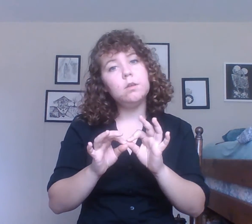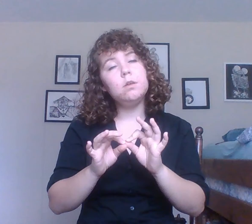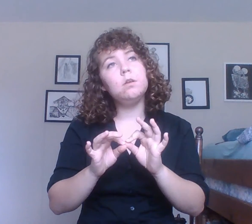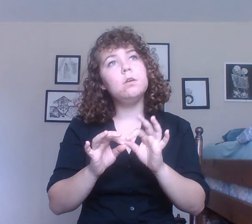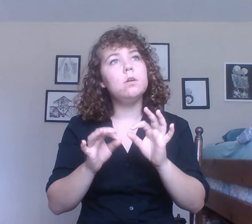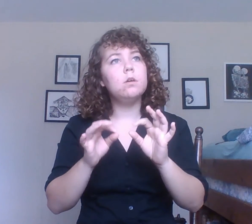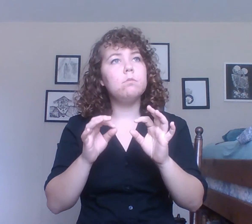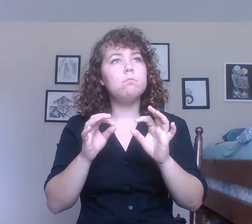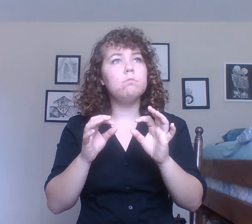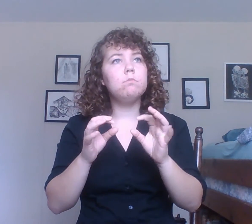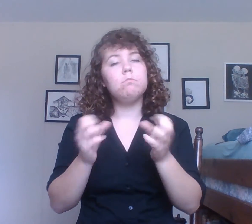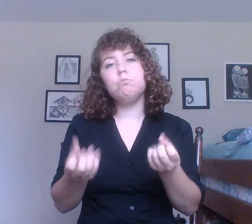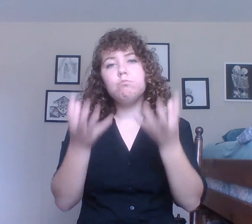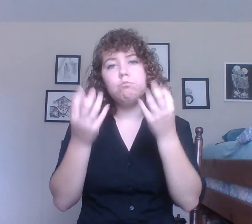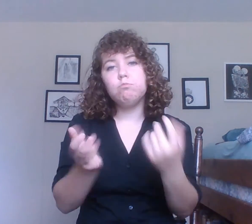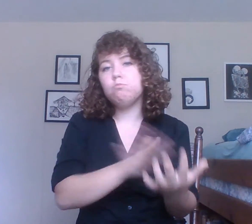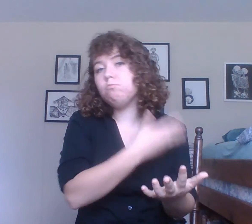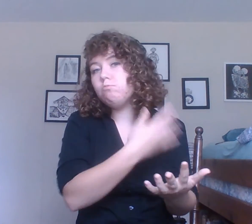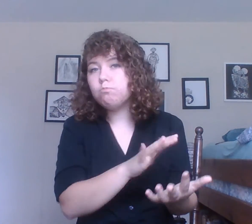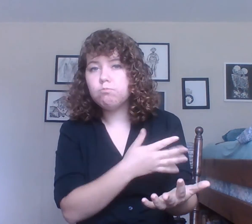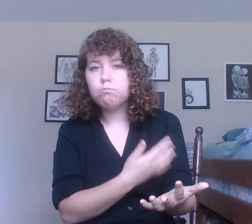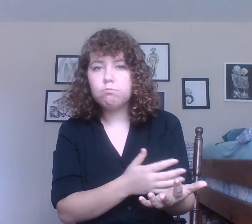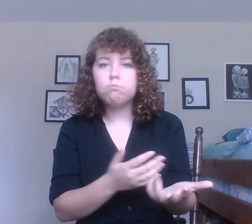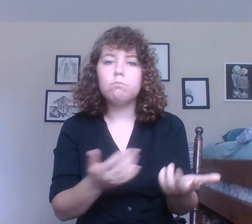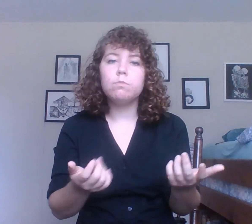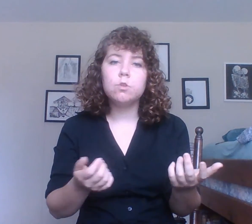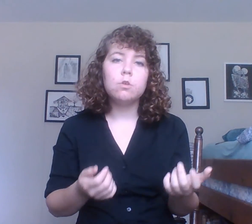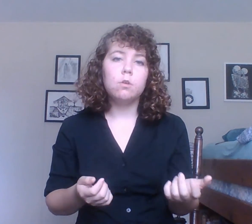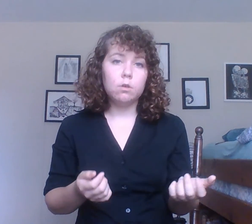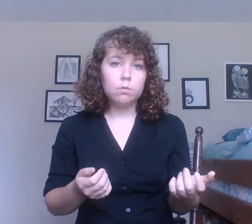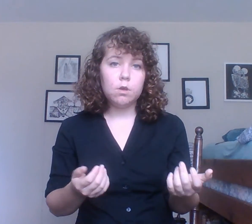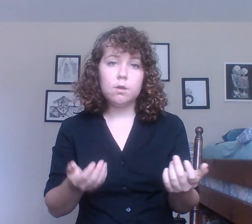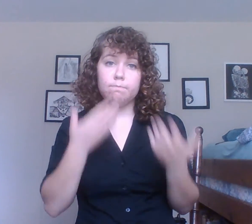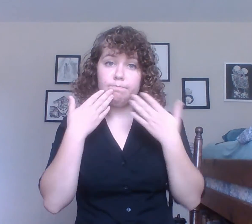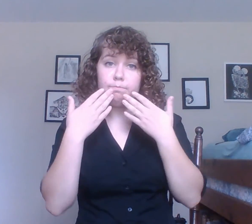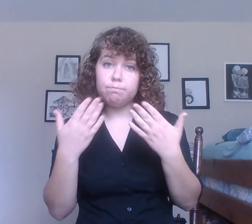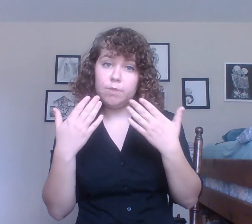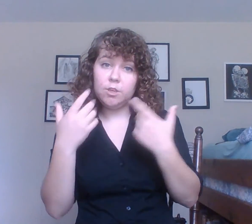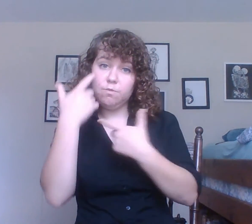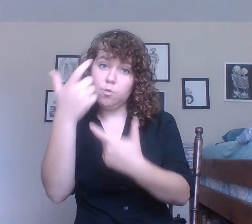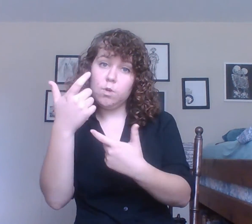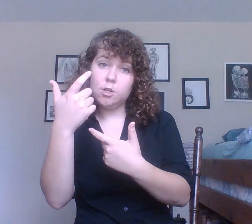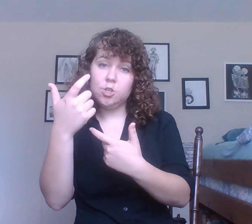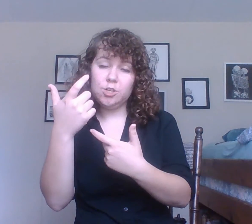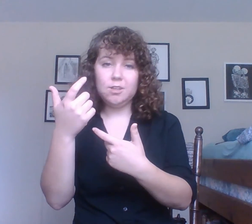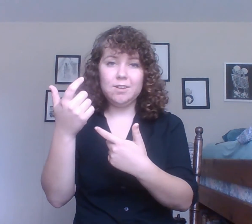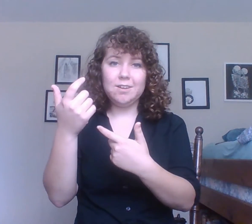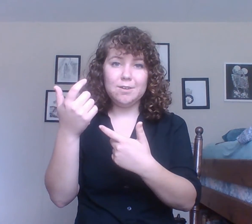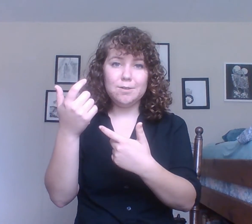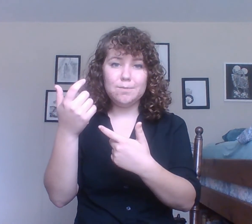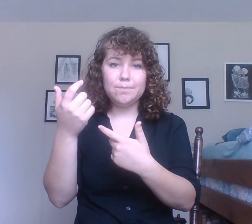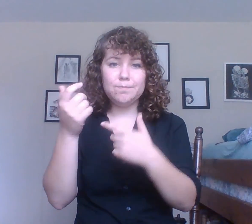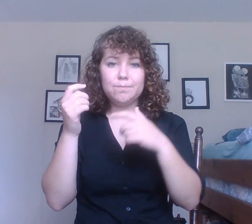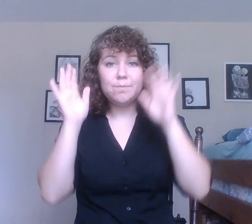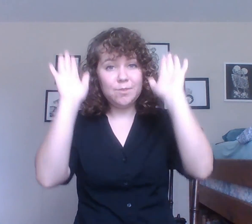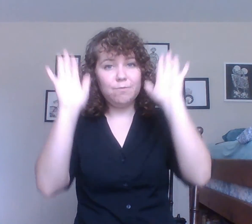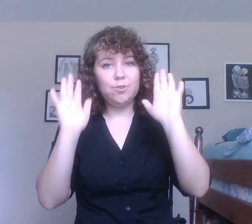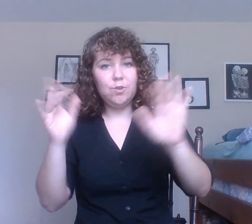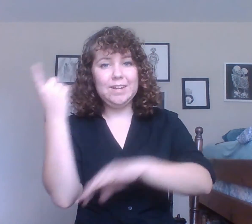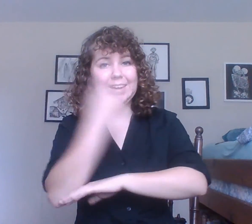signing songs etc thank you for watching I hope you have a